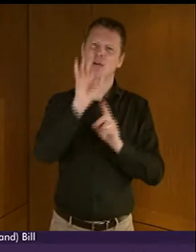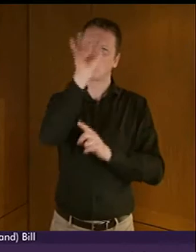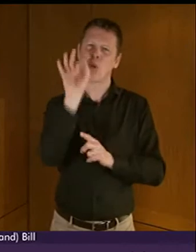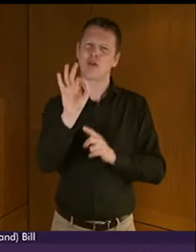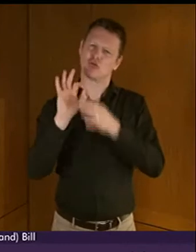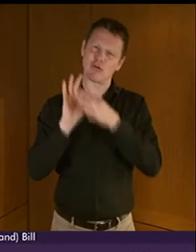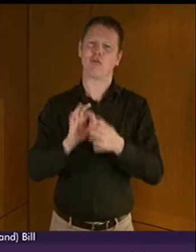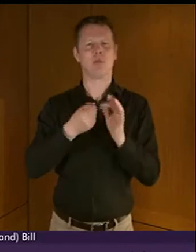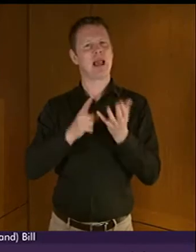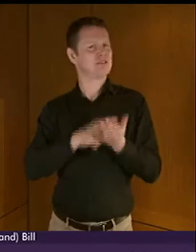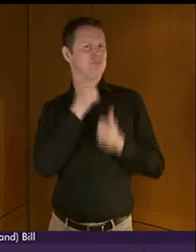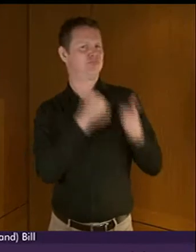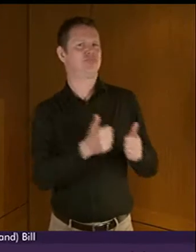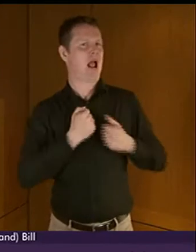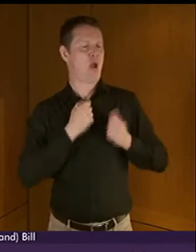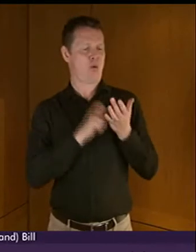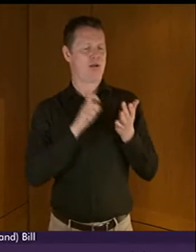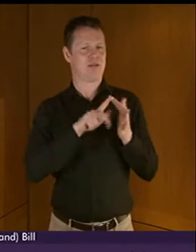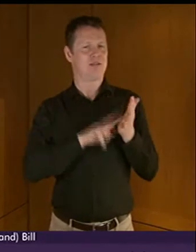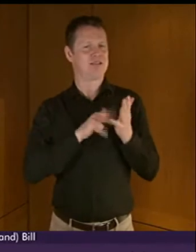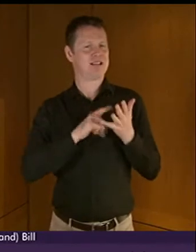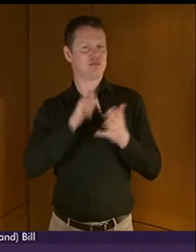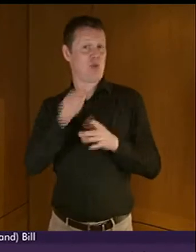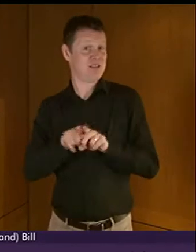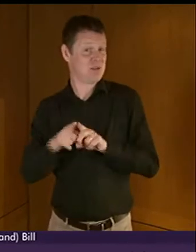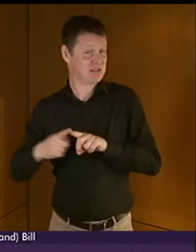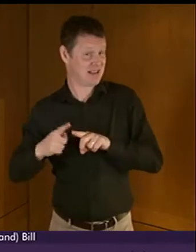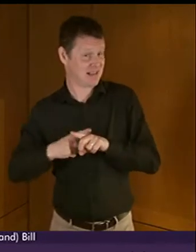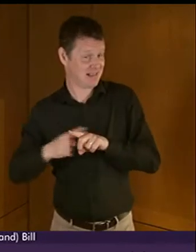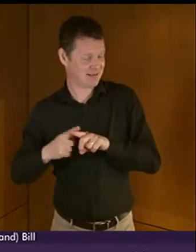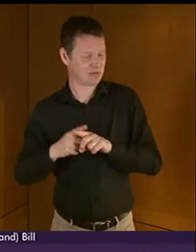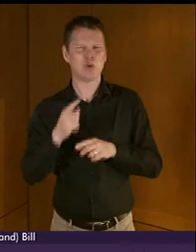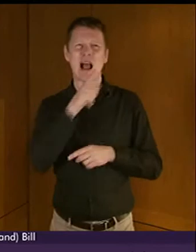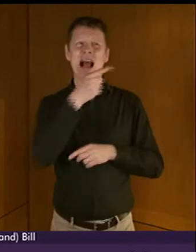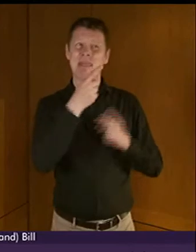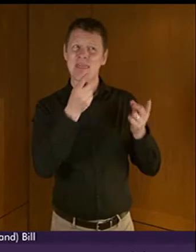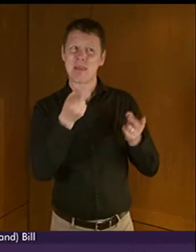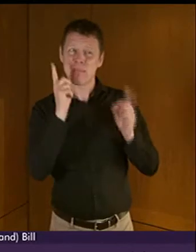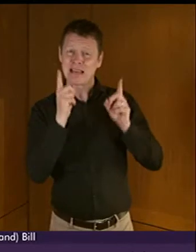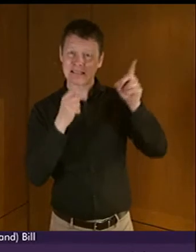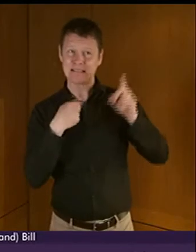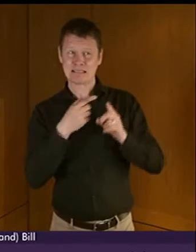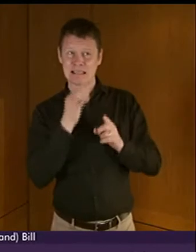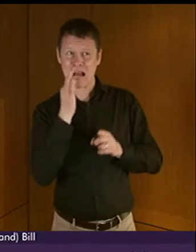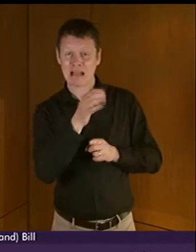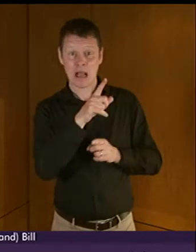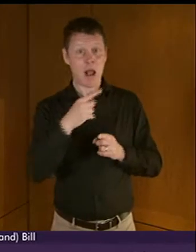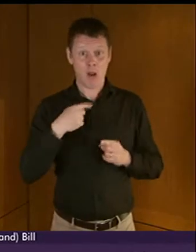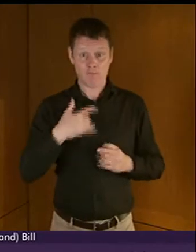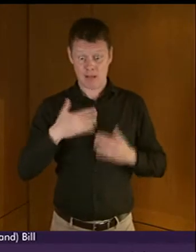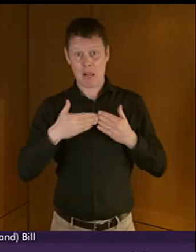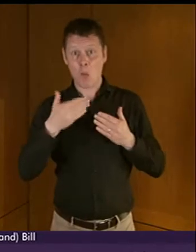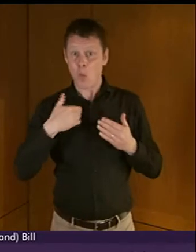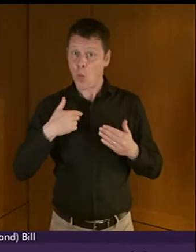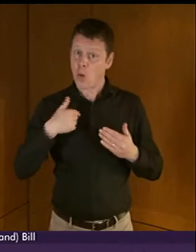whether this bill will ensure, or he will ensure, that even if the Census is abandoned, as it may well be, that we will still